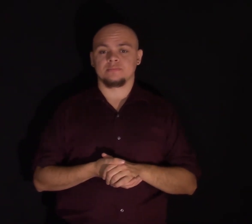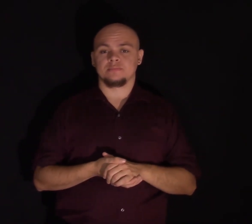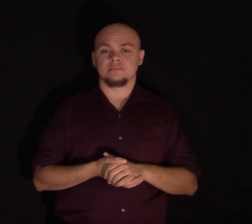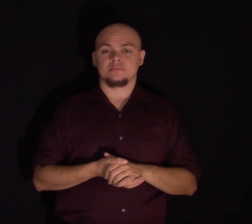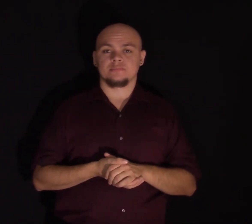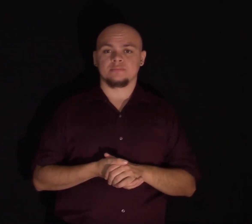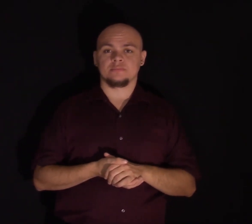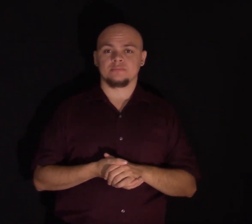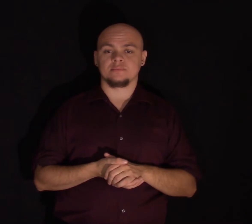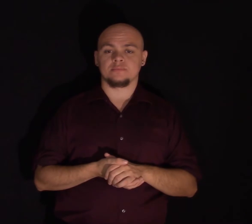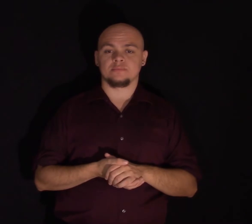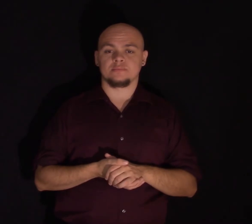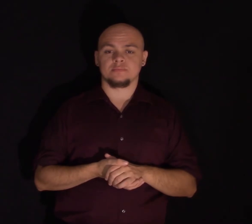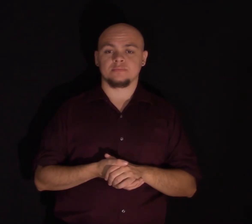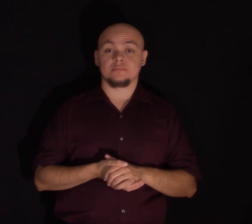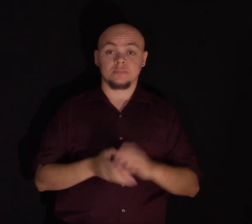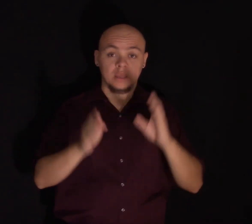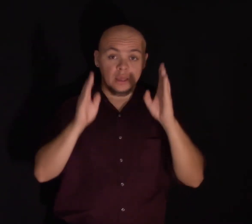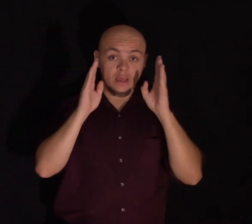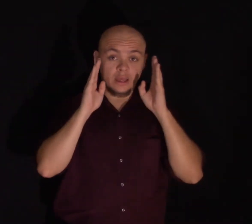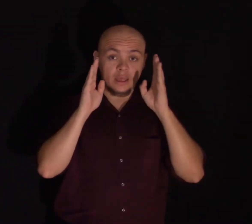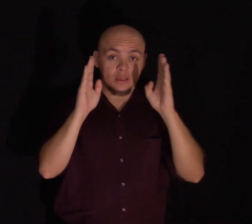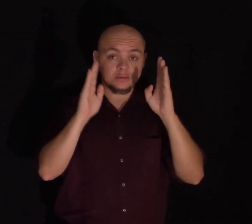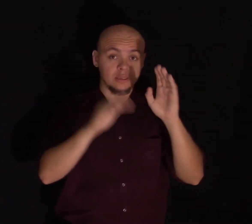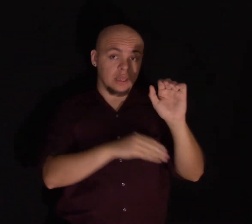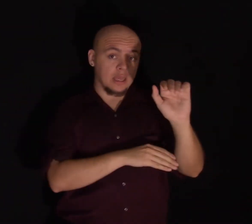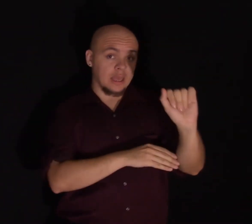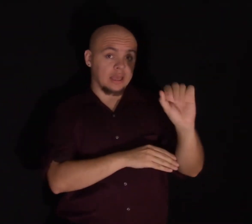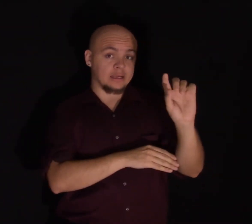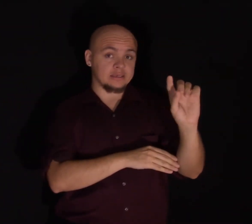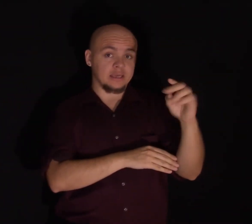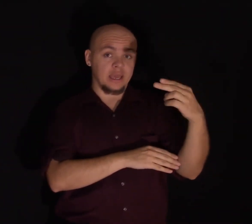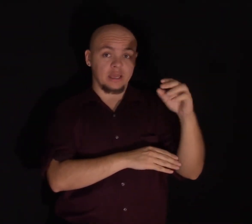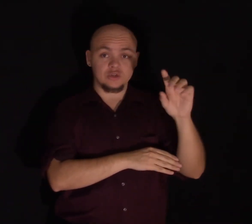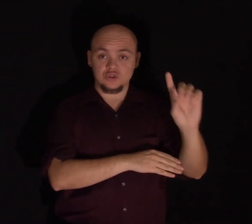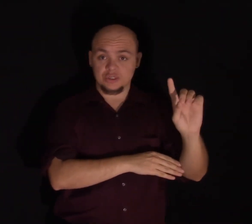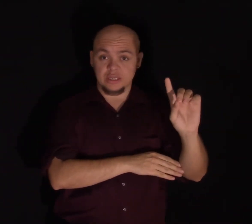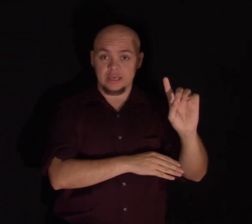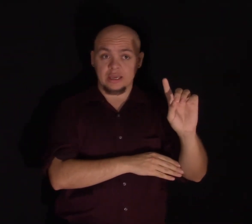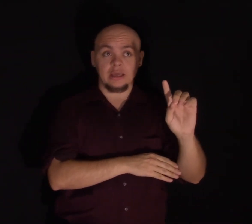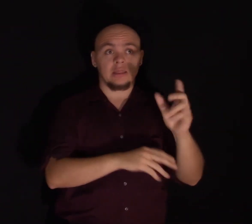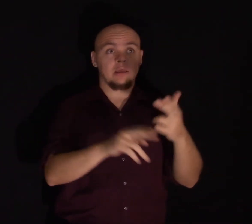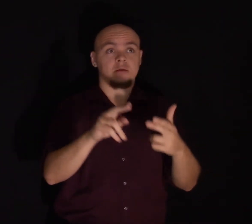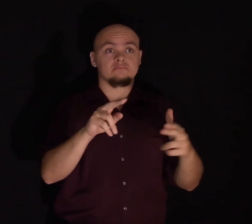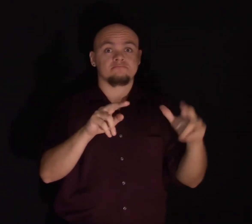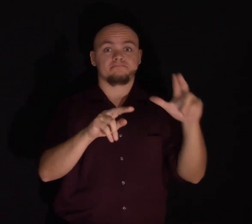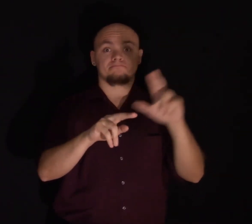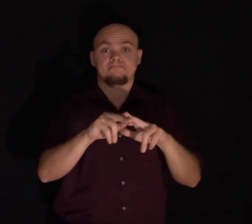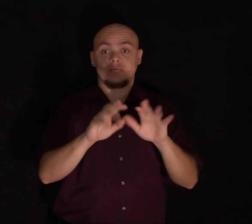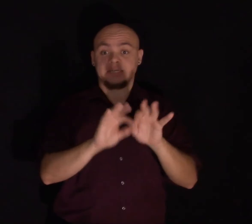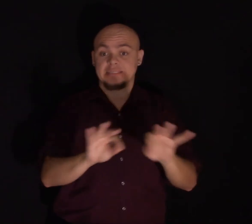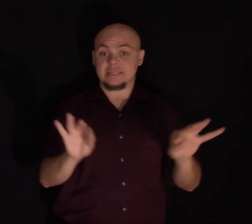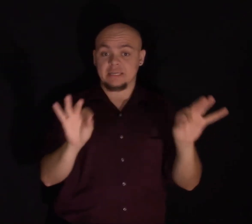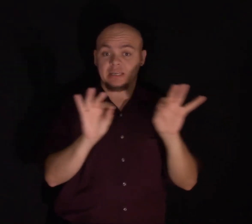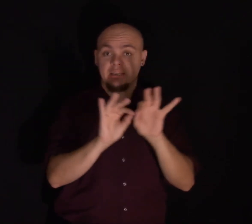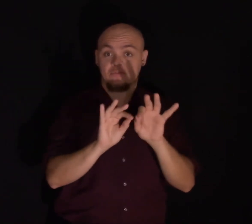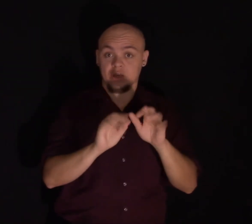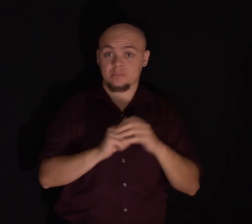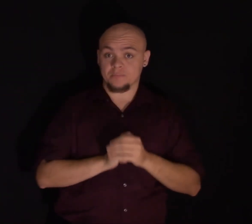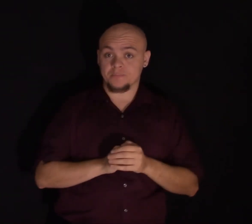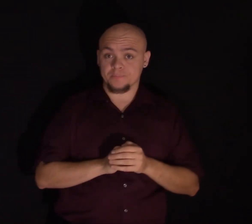incidence of attention deficit disorders in children in this country. This is a graph showing